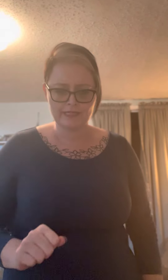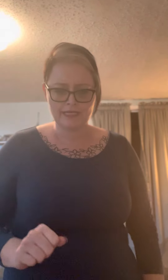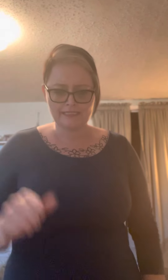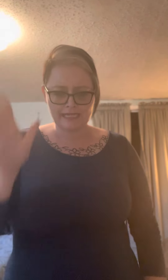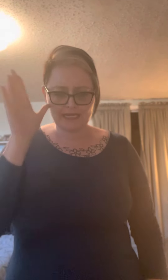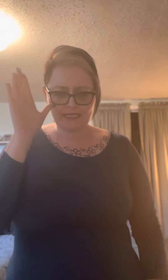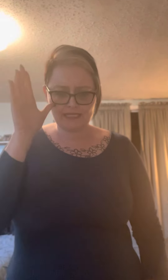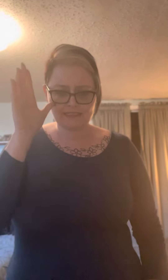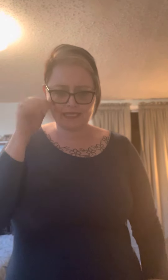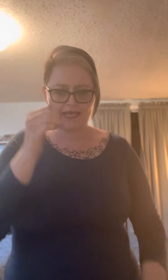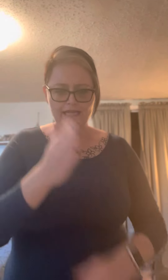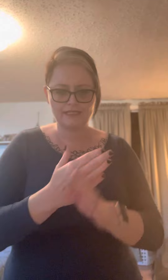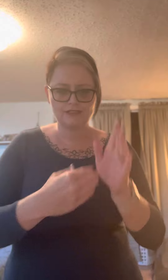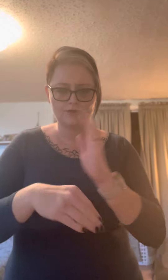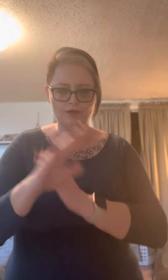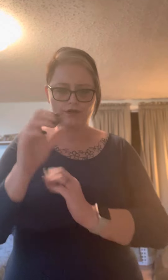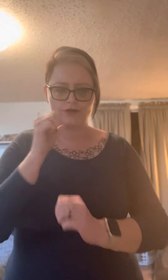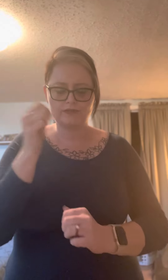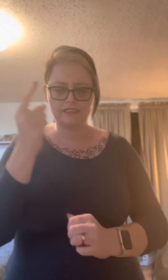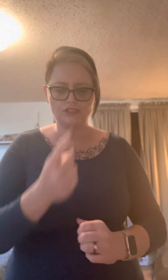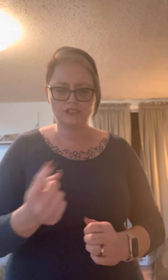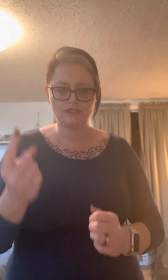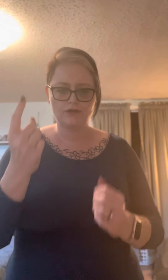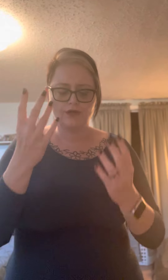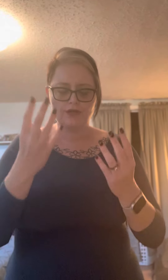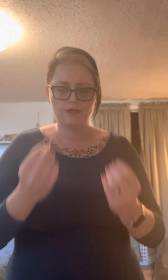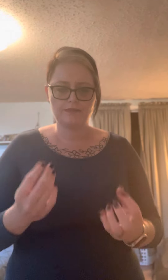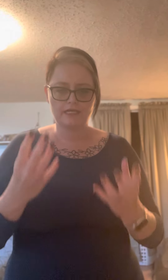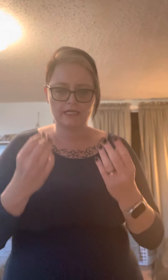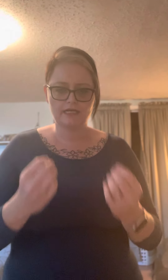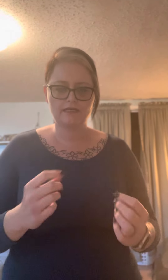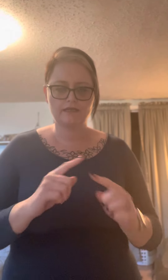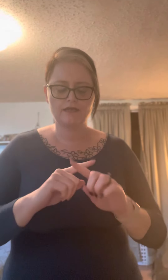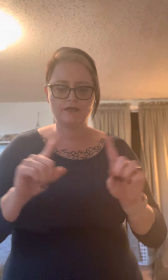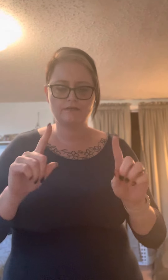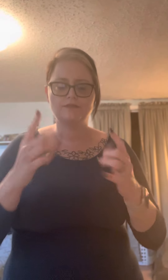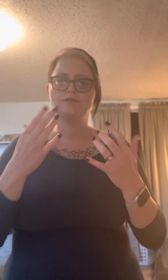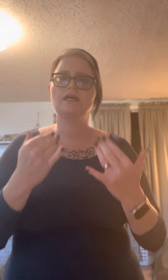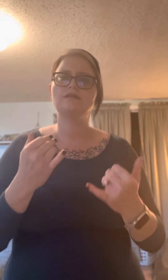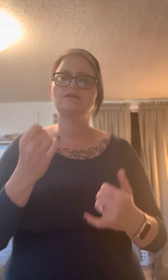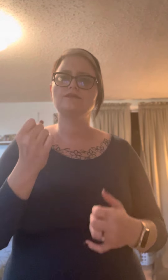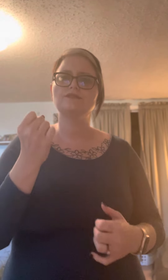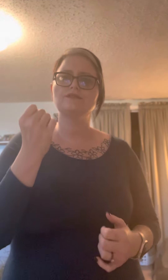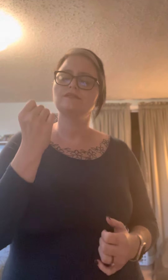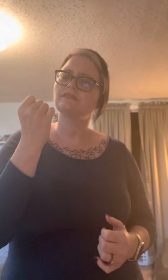Daddy's hands were always gentle But I don't understand